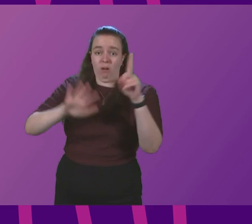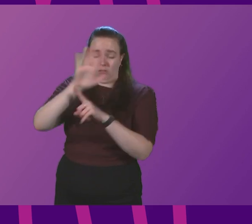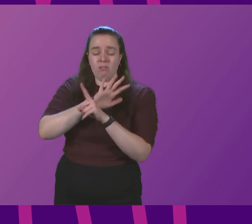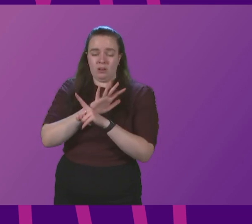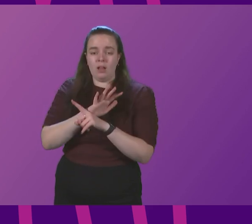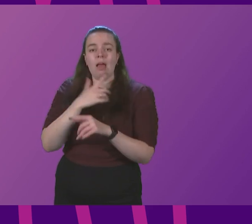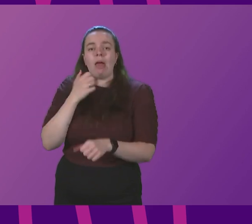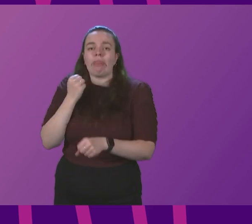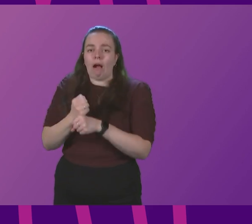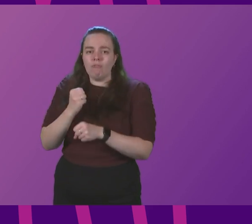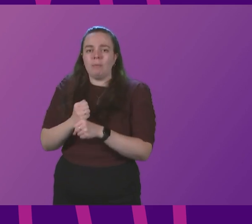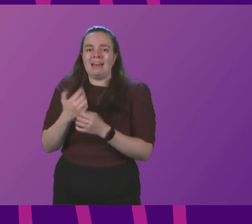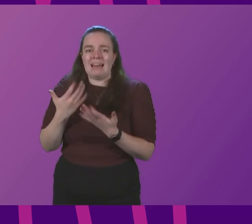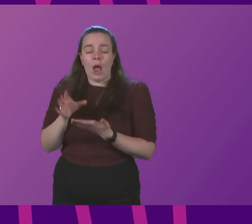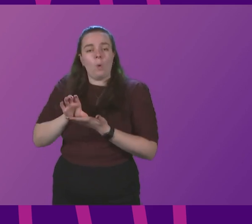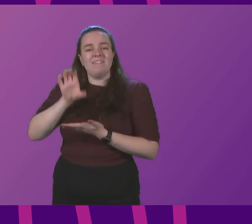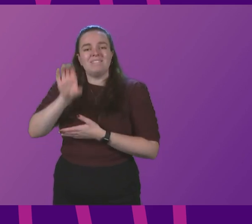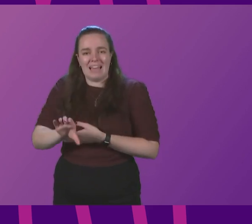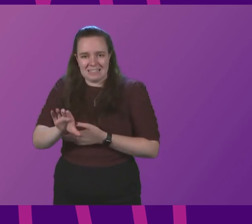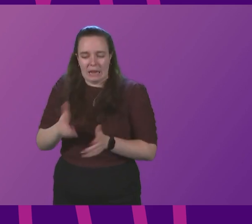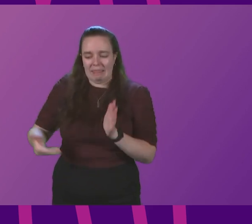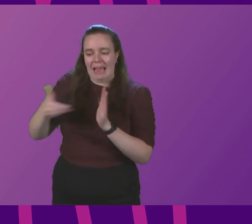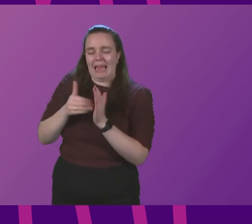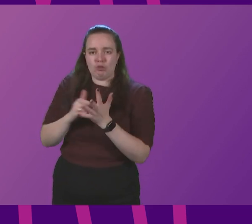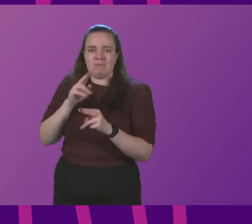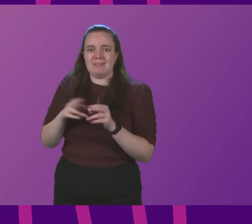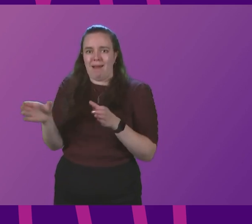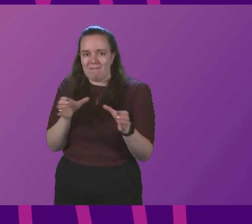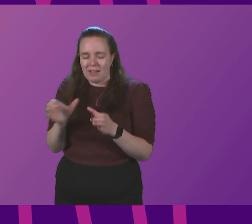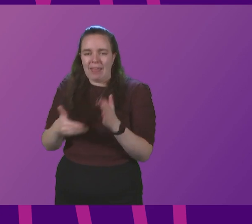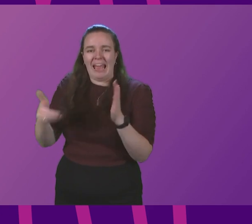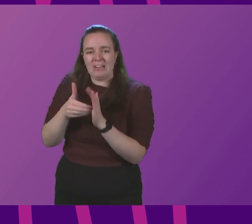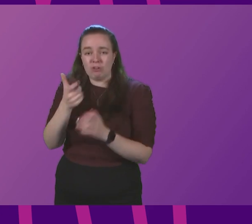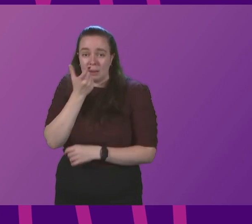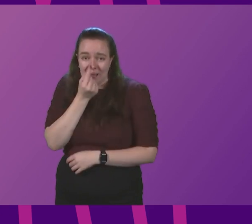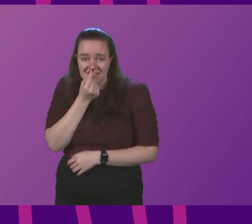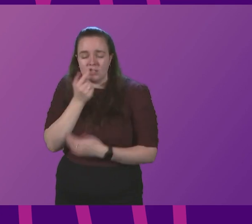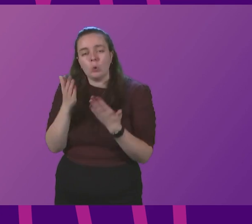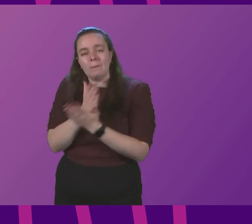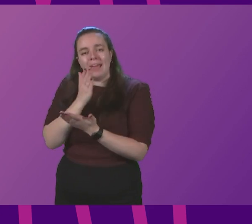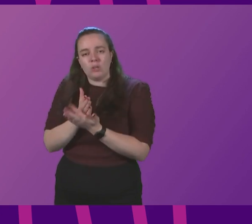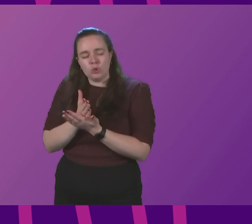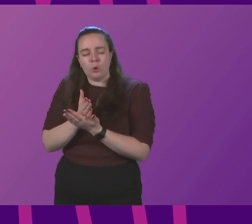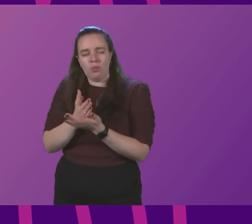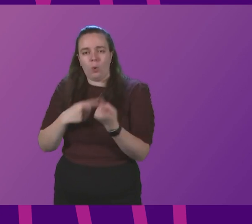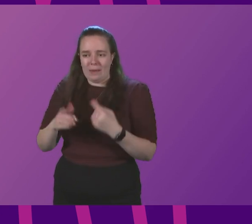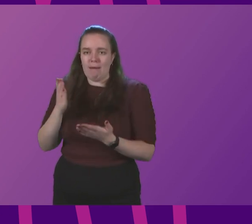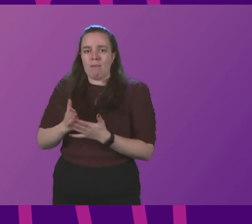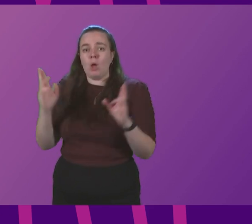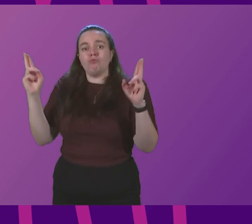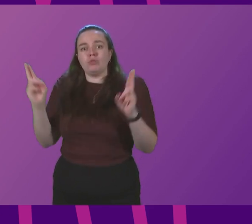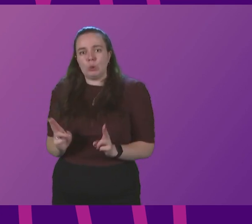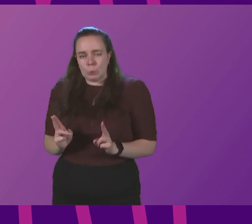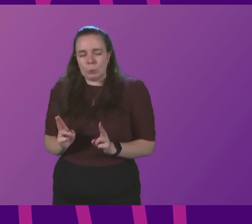that the government is investing in the additional staffing, the additional capacity to ensure that we are reducing